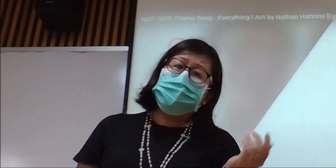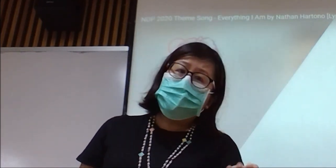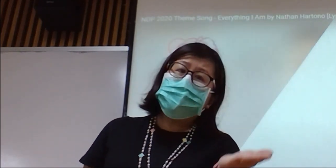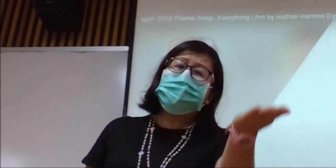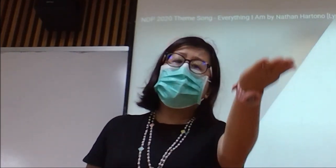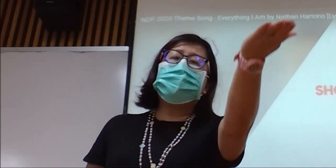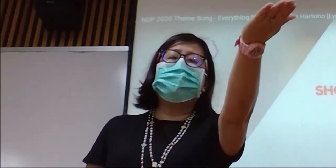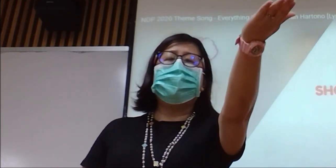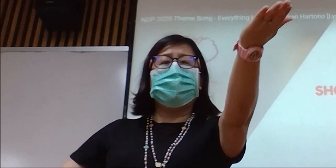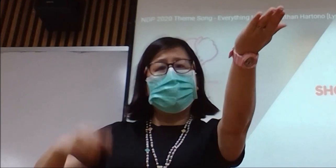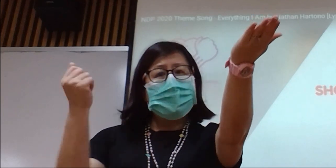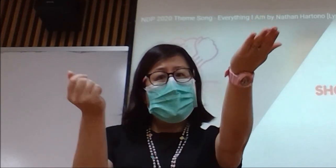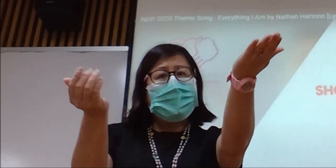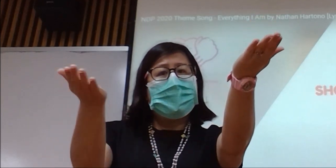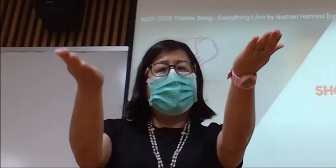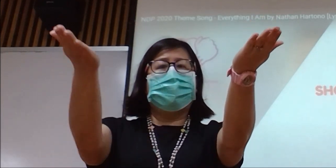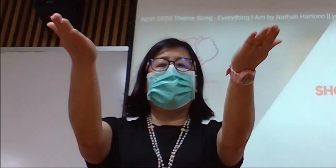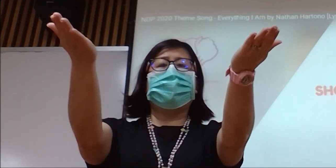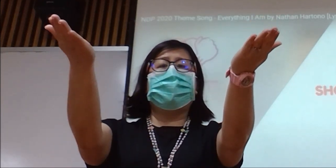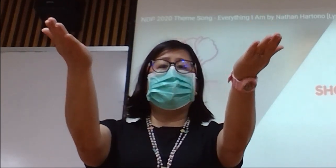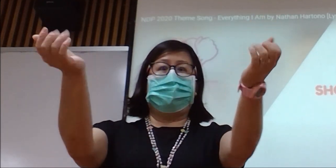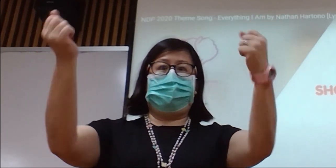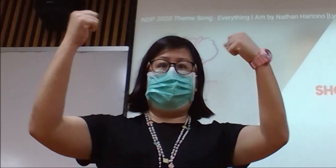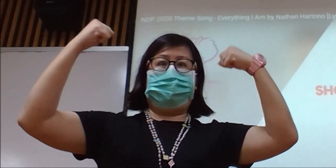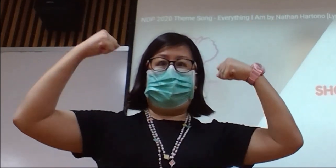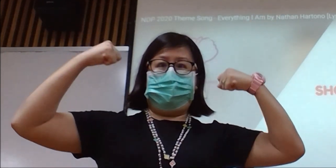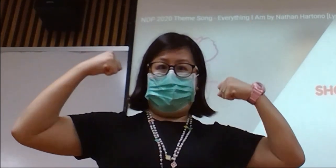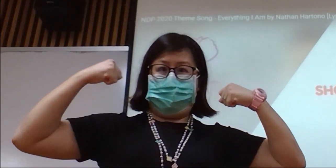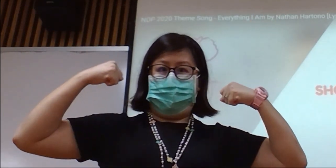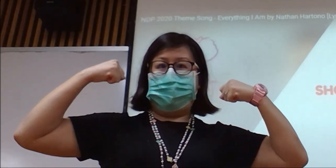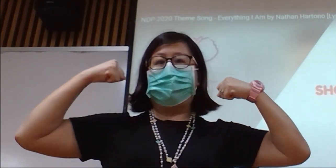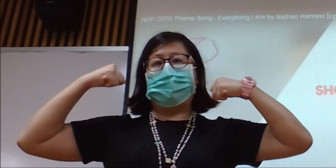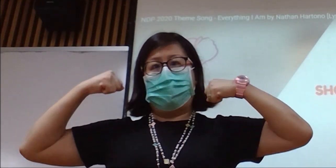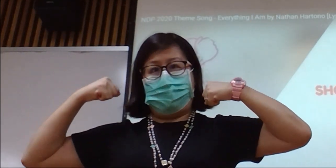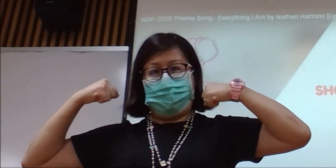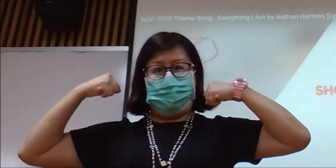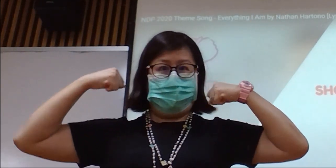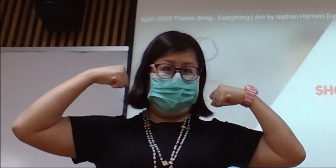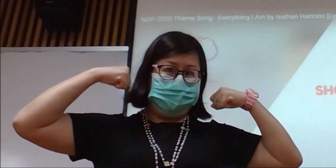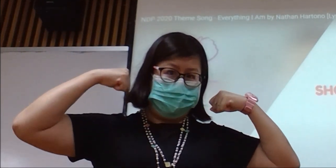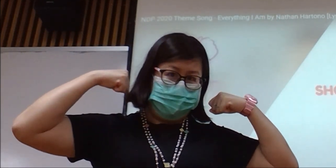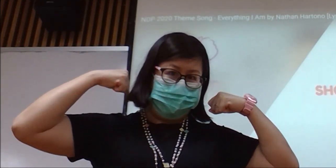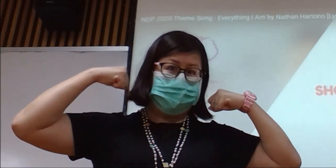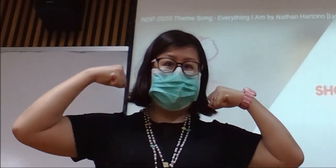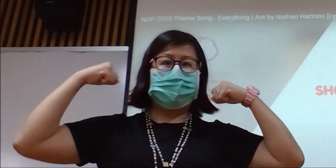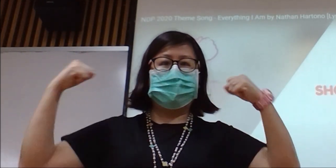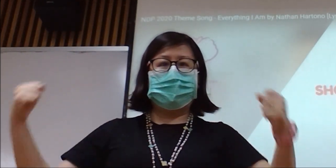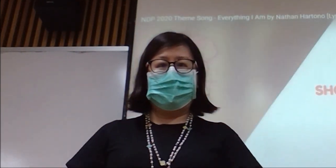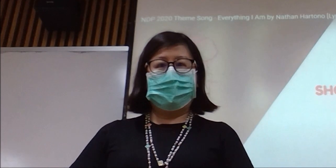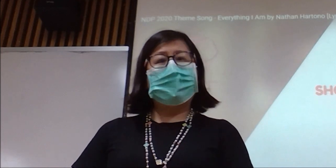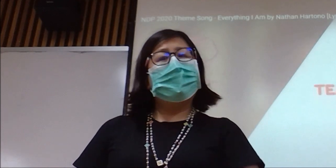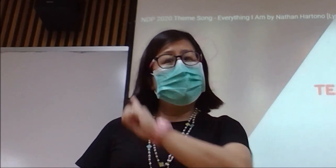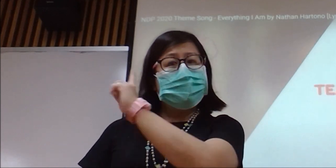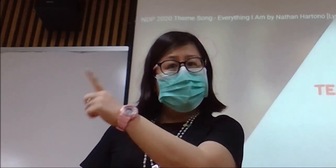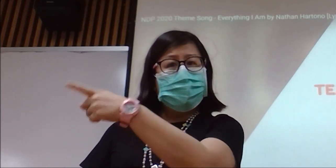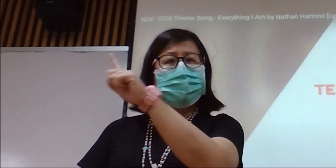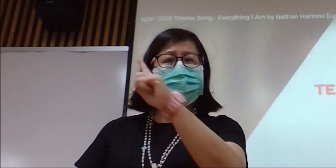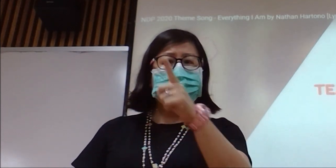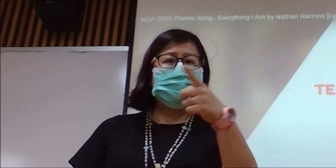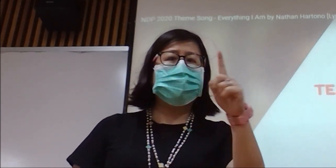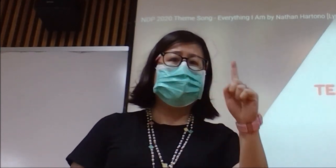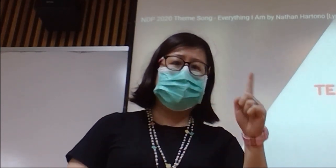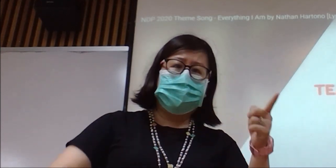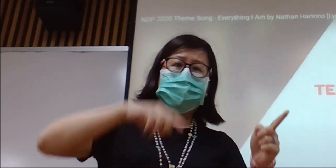Show me how I should be strong Teach